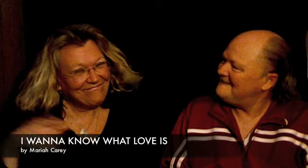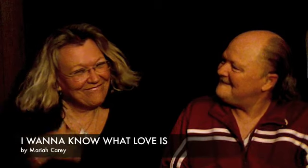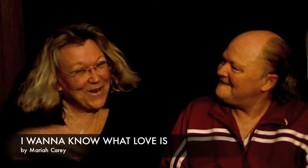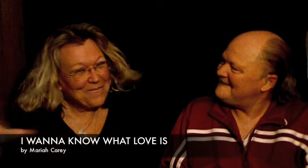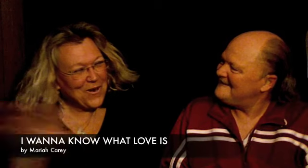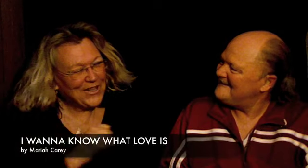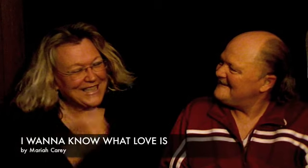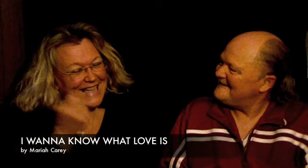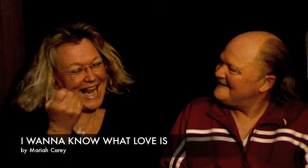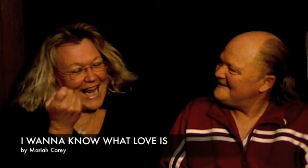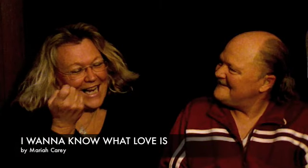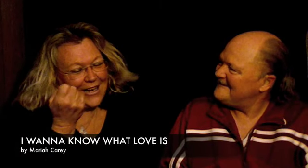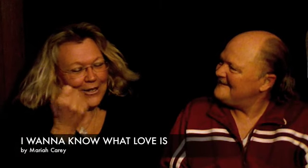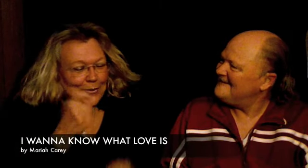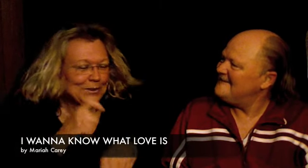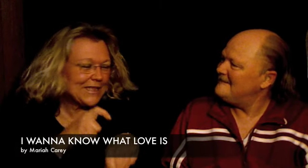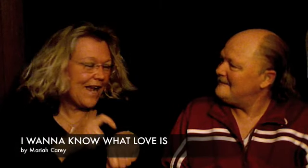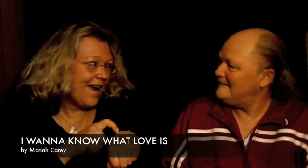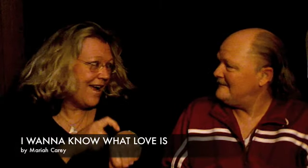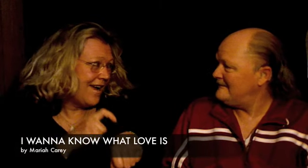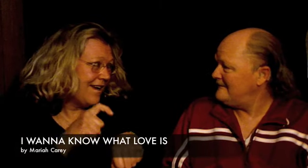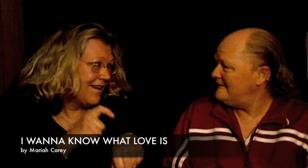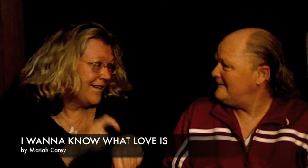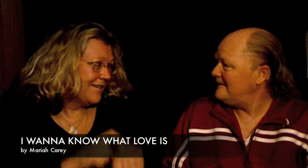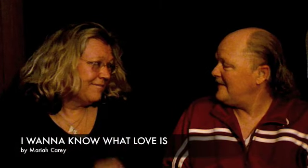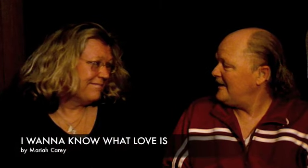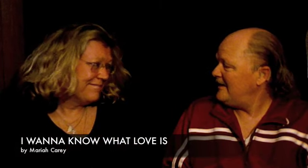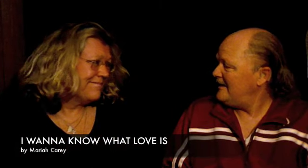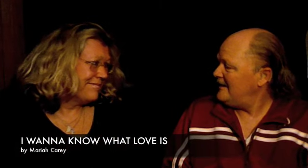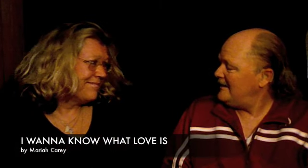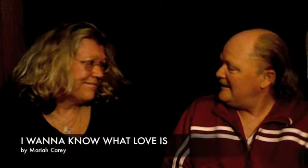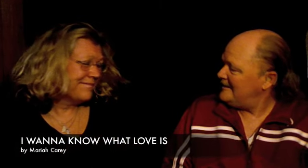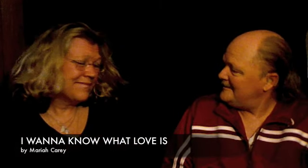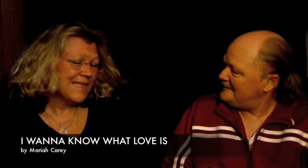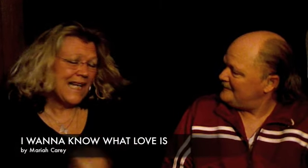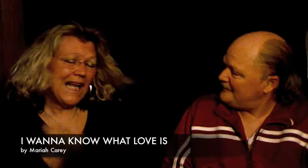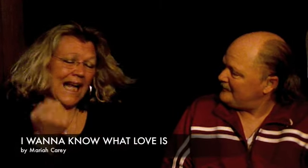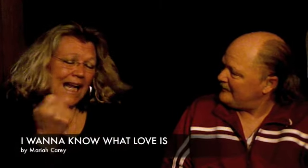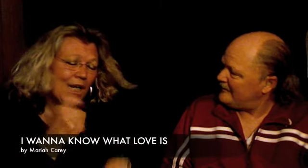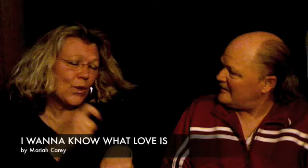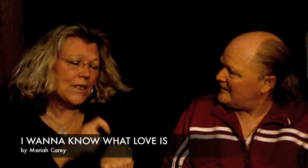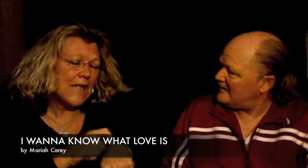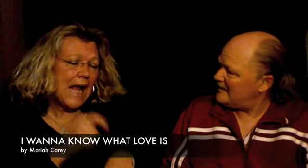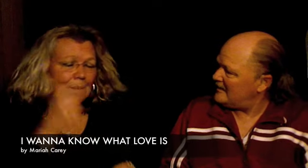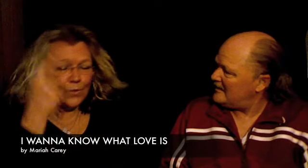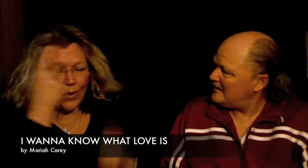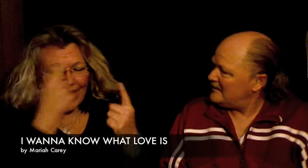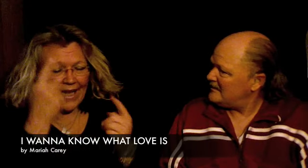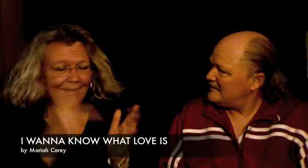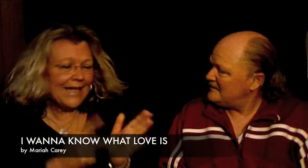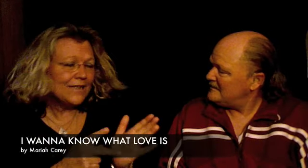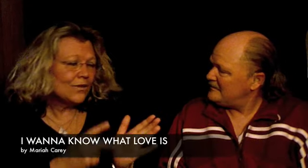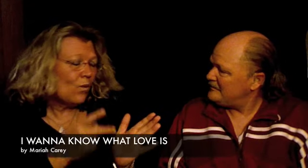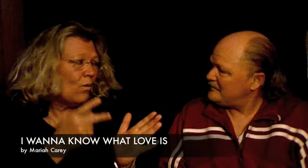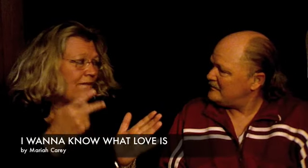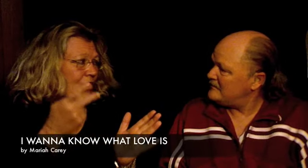Let it take a little time A little time to think things over